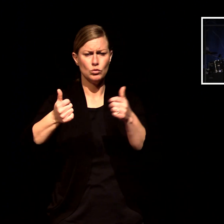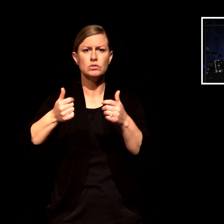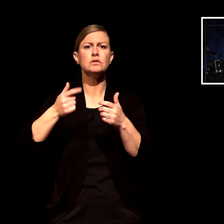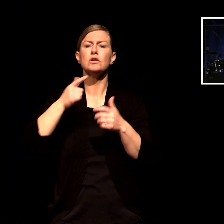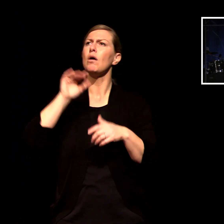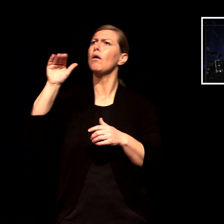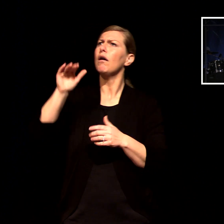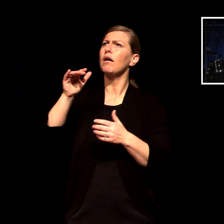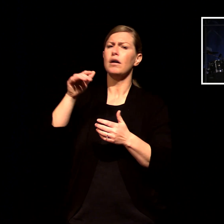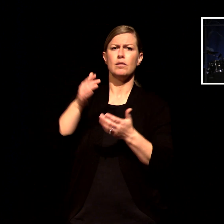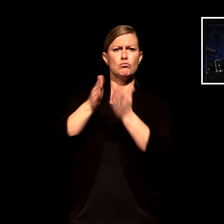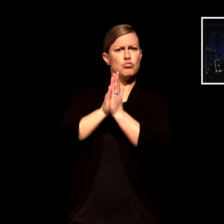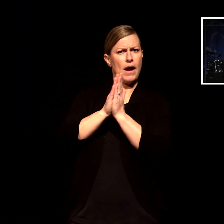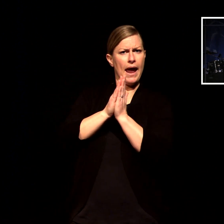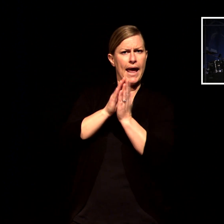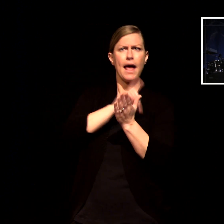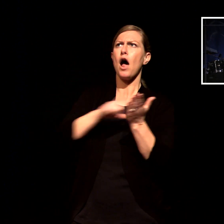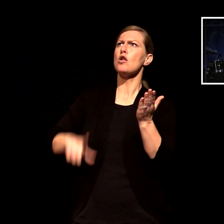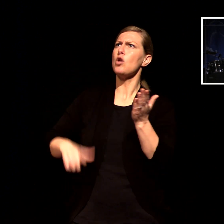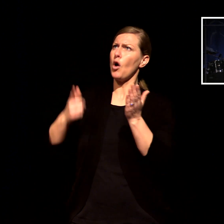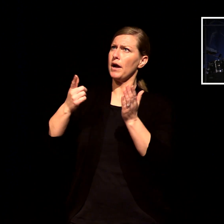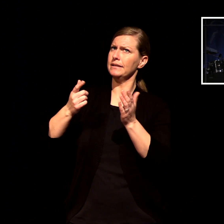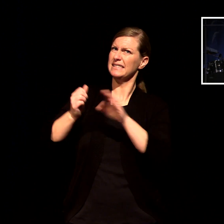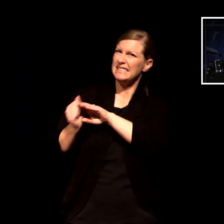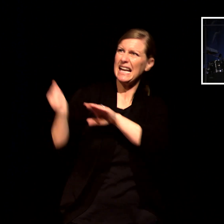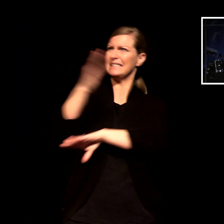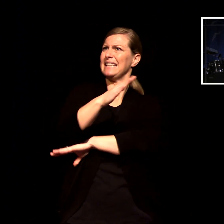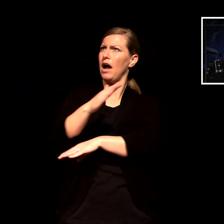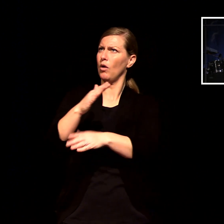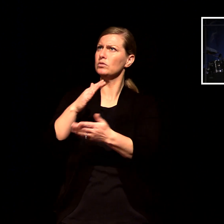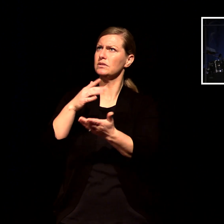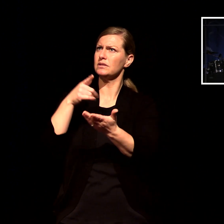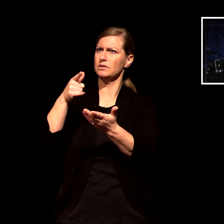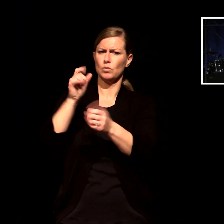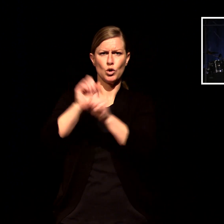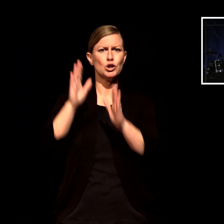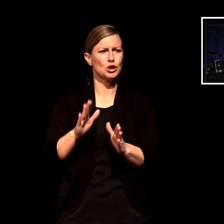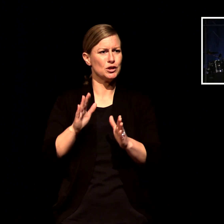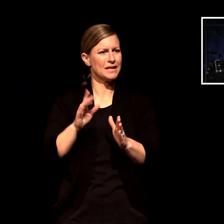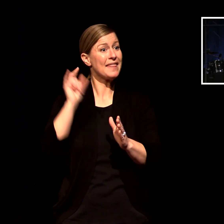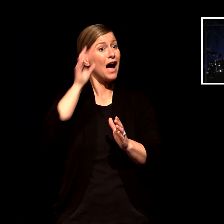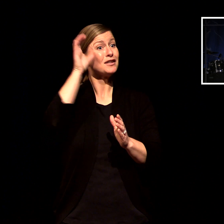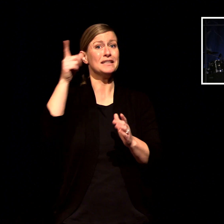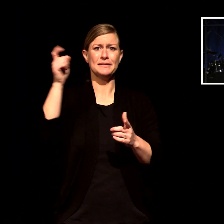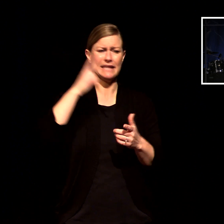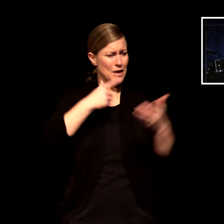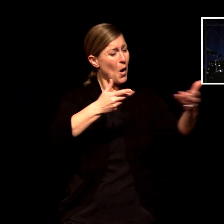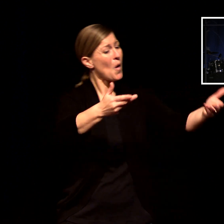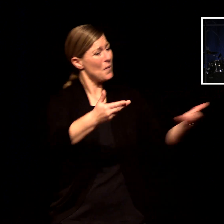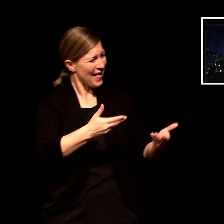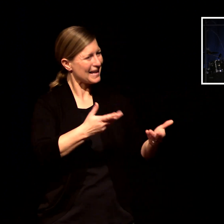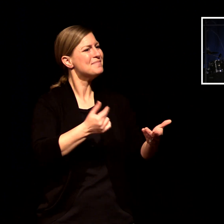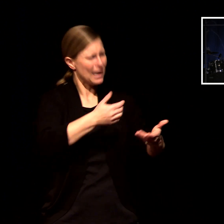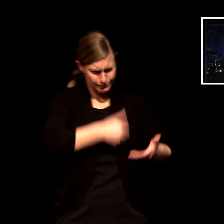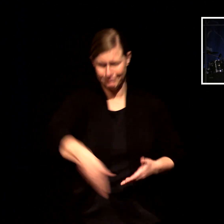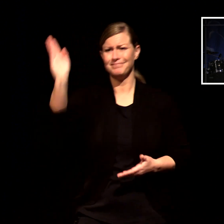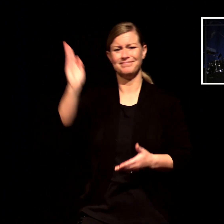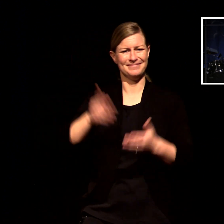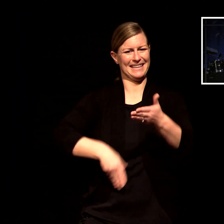our big idea could be we've been invited in to get kicked out that's what it is it's as if jesus is saying